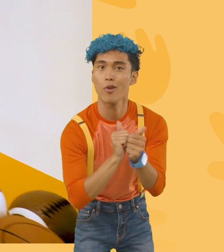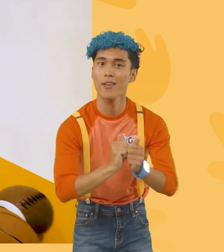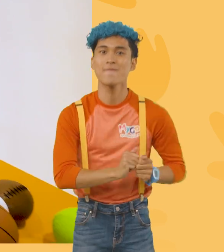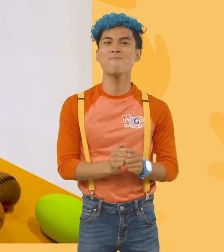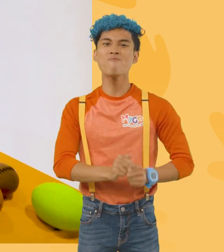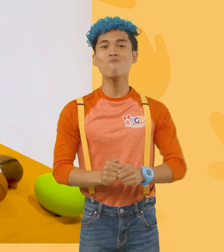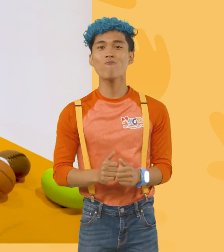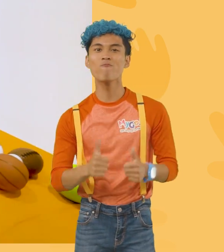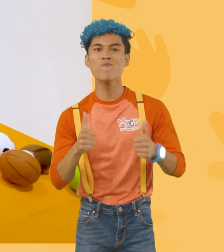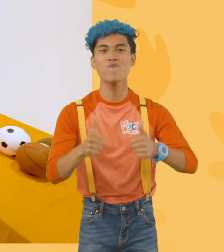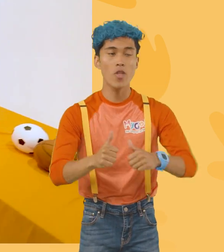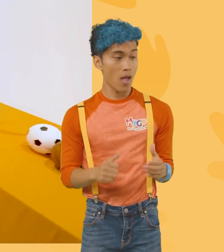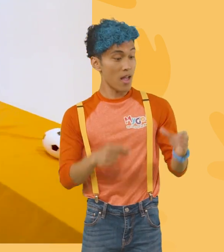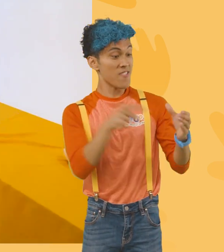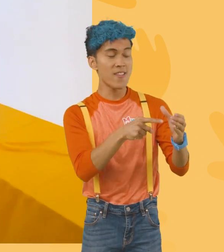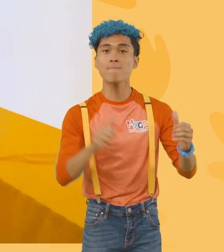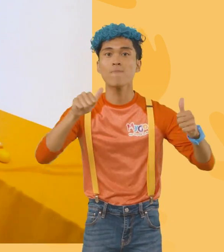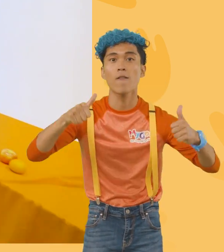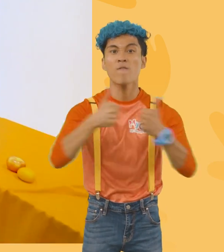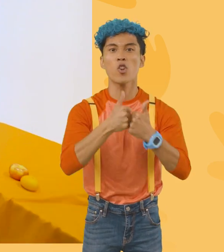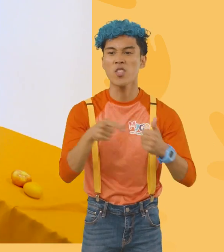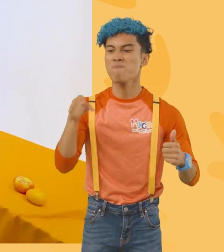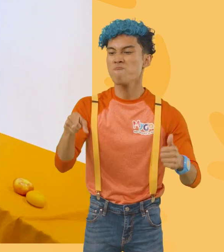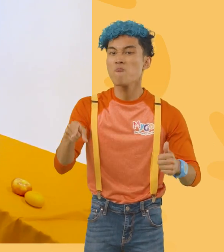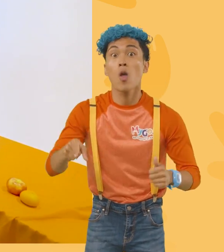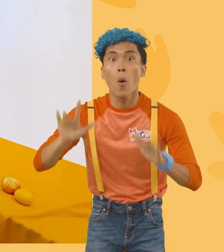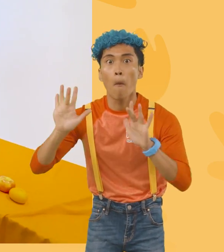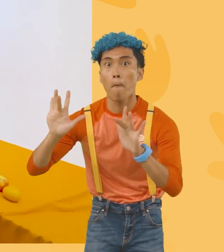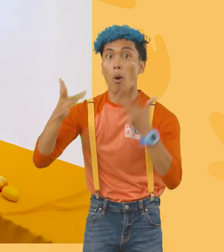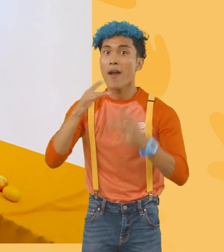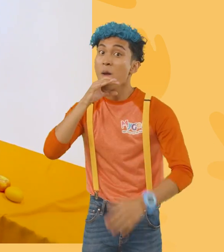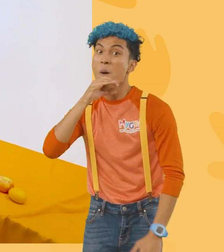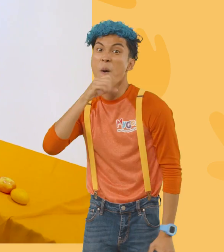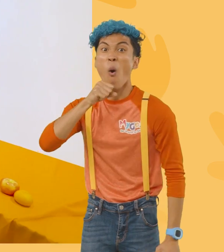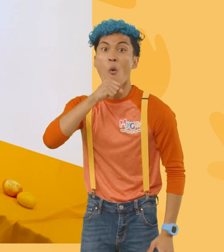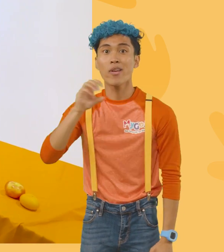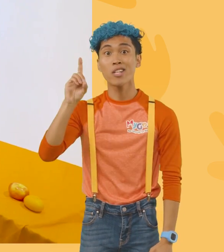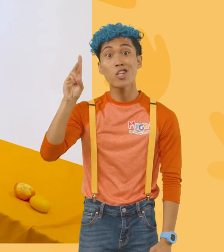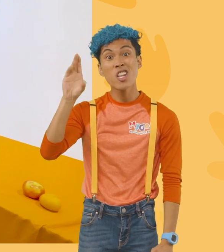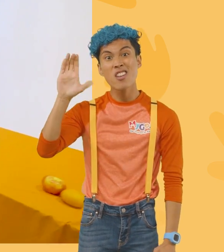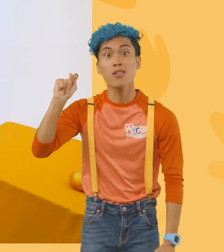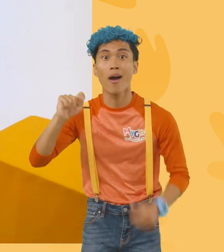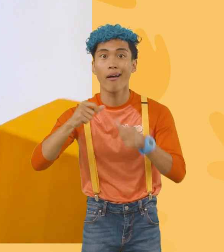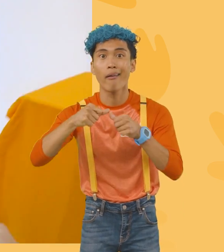water bottle versus extremely bright orange duct tape. All right.